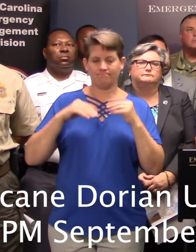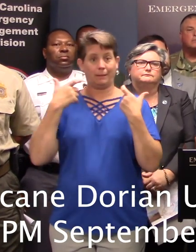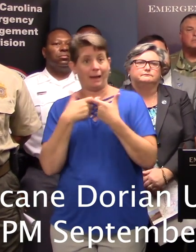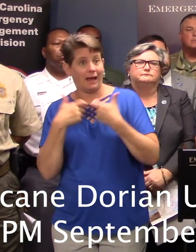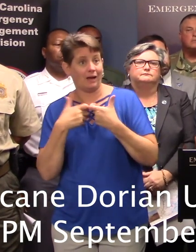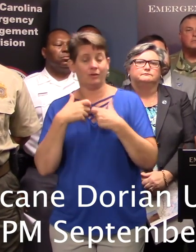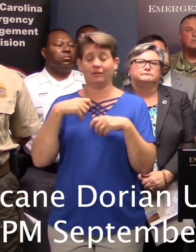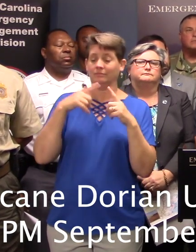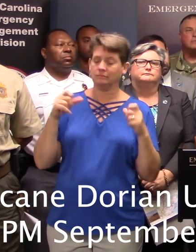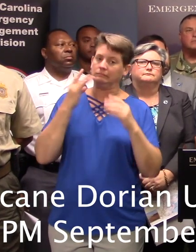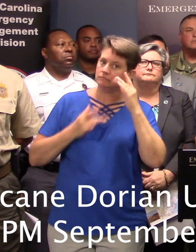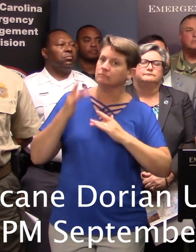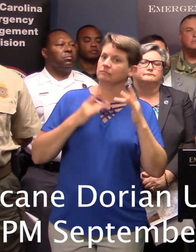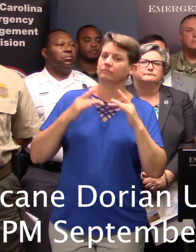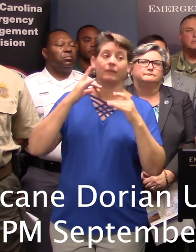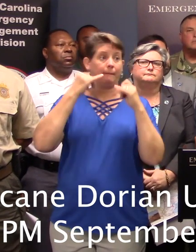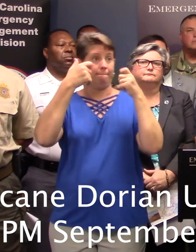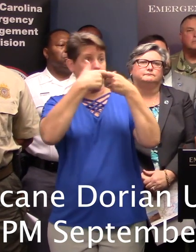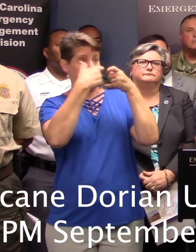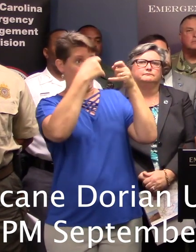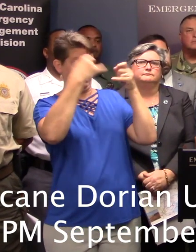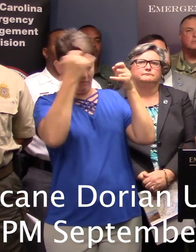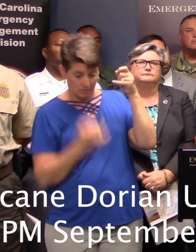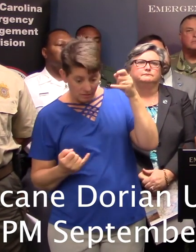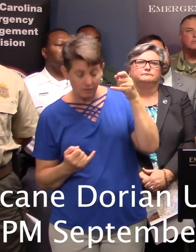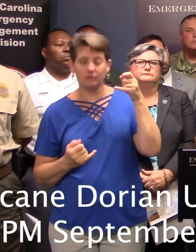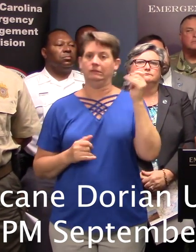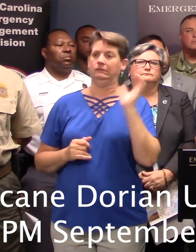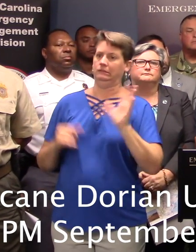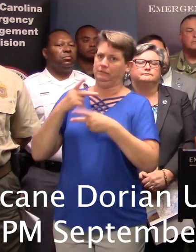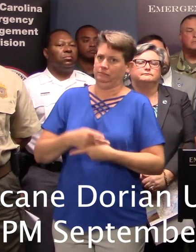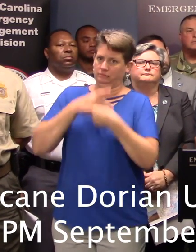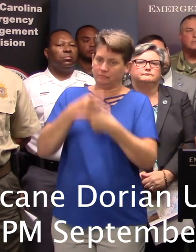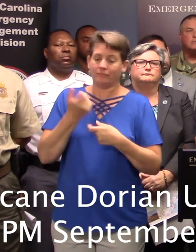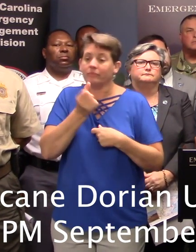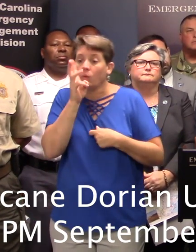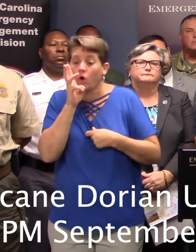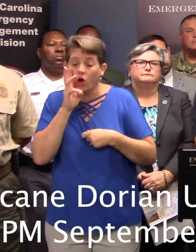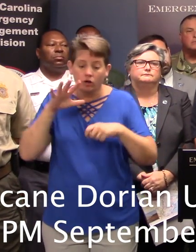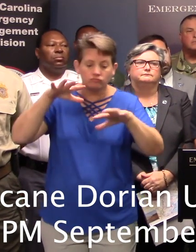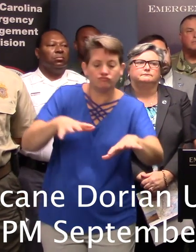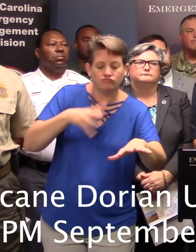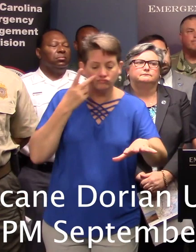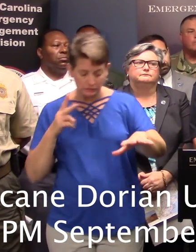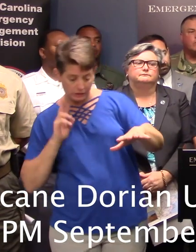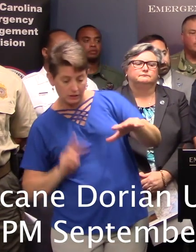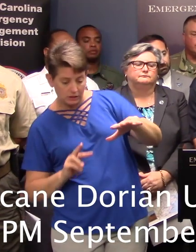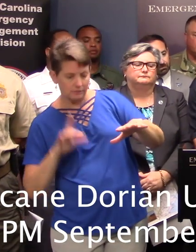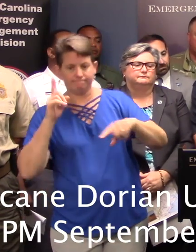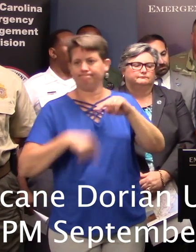dangerous. And certainly do not attempt to swim or wade through high-standing water. You may not see what's below. Certainly.